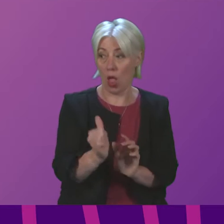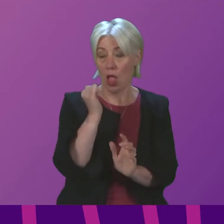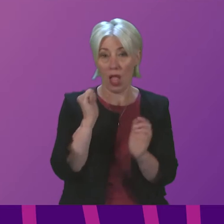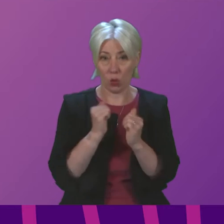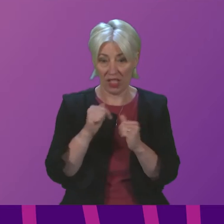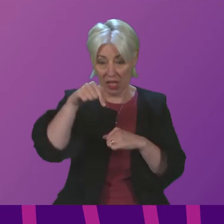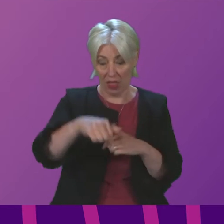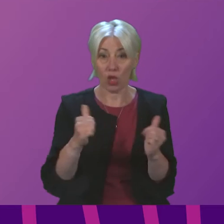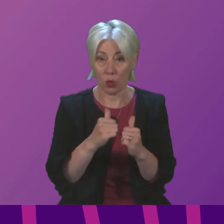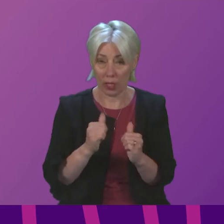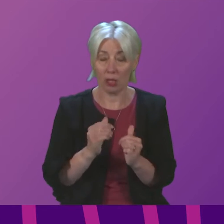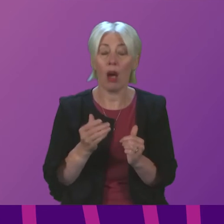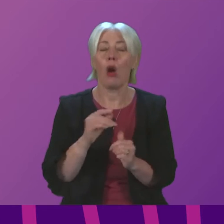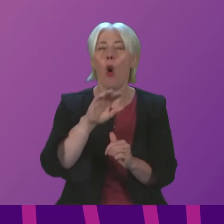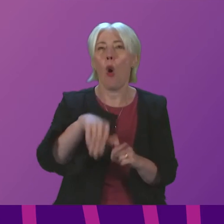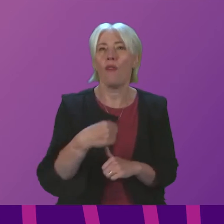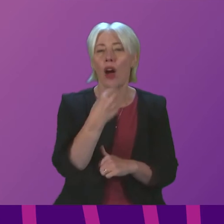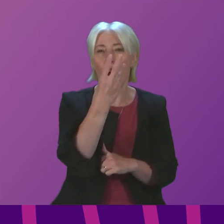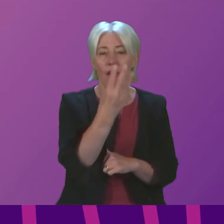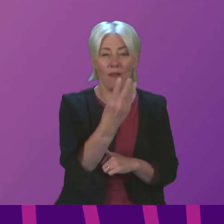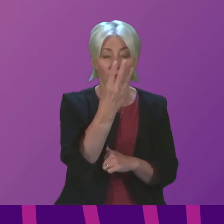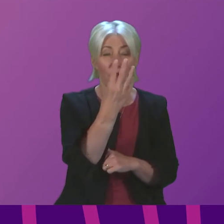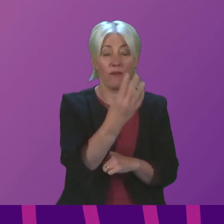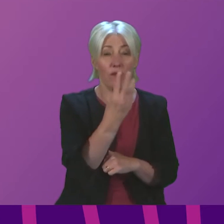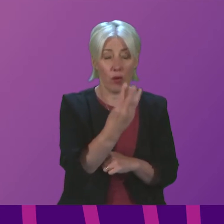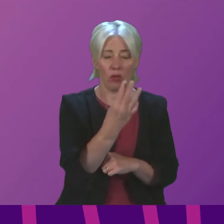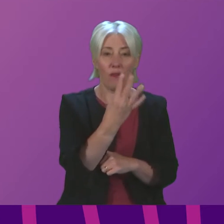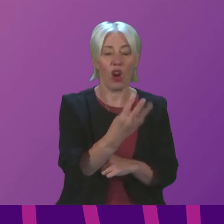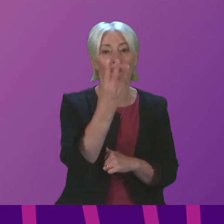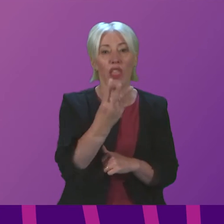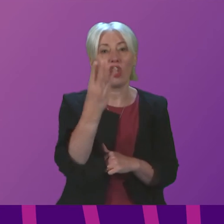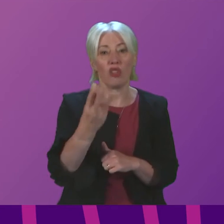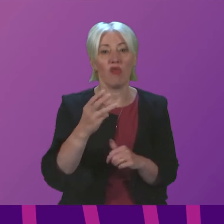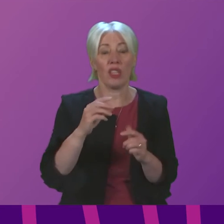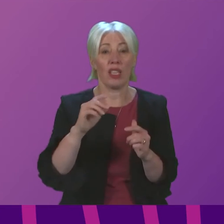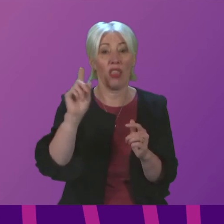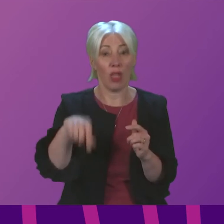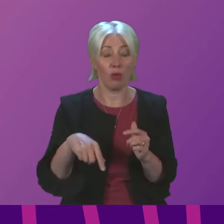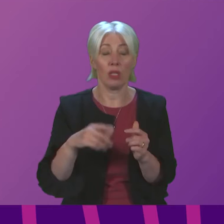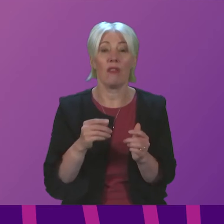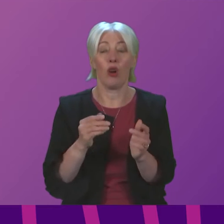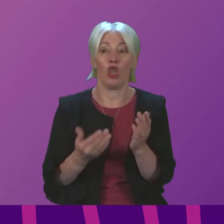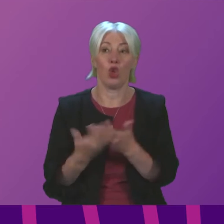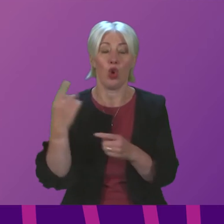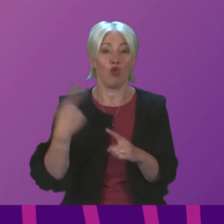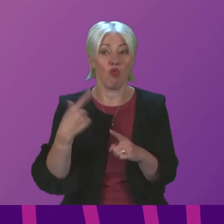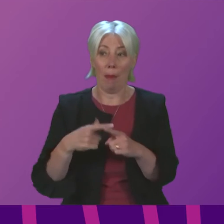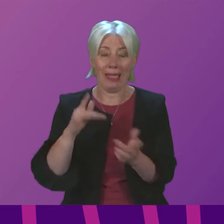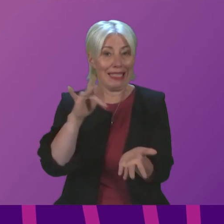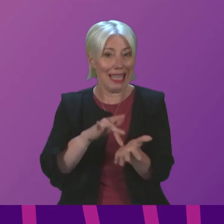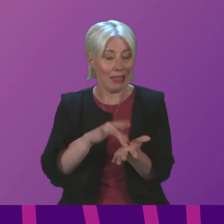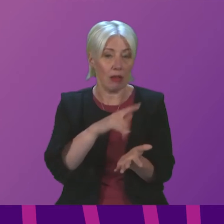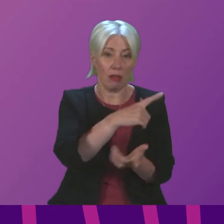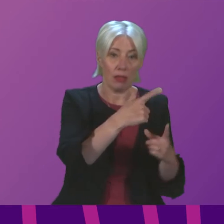we've provided over £433,000 towards the operation of Rapid Rehousing Welcome Centres in Glasgow